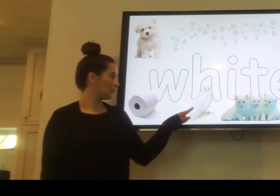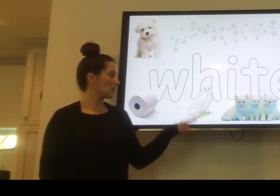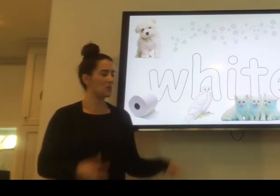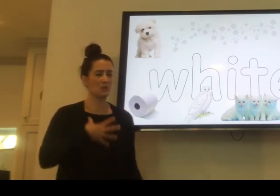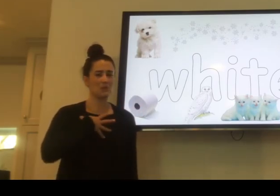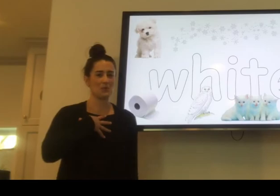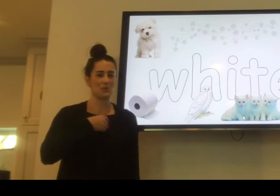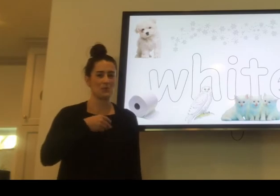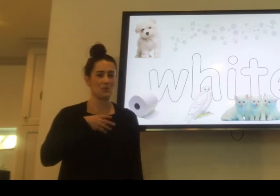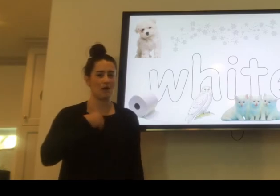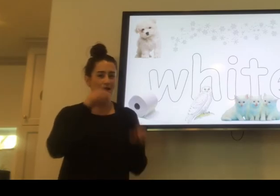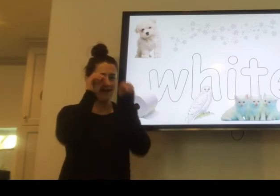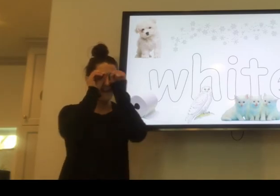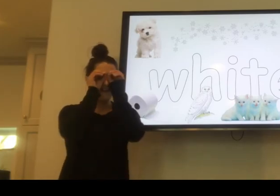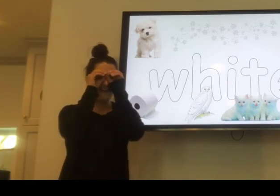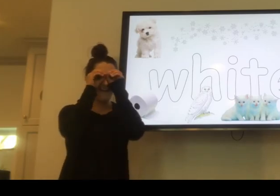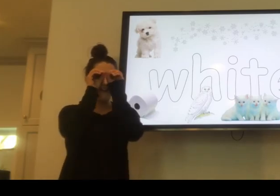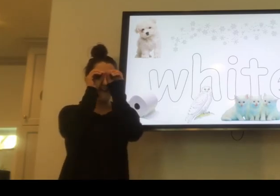A white owl.